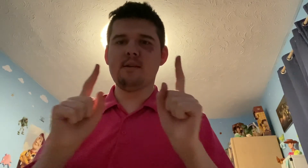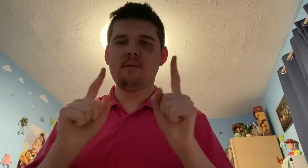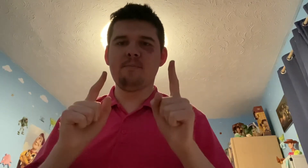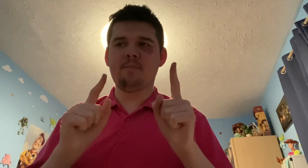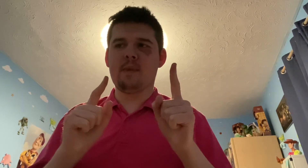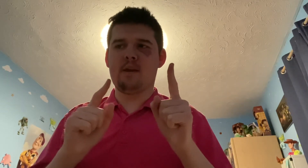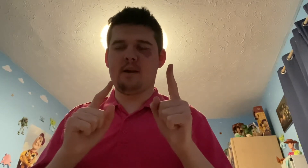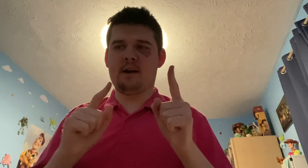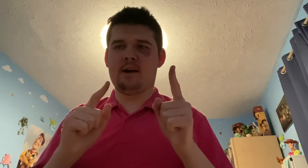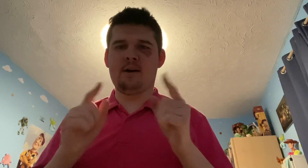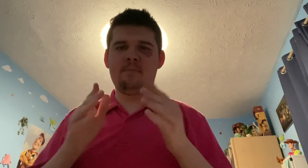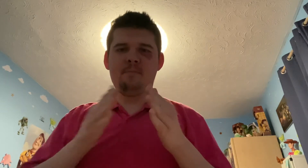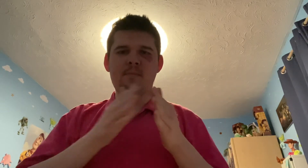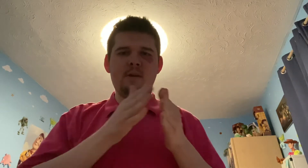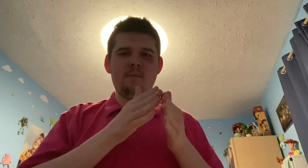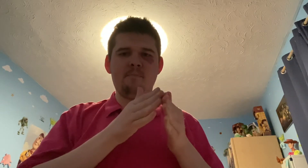And boat.